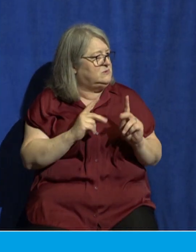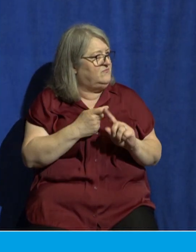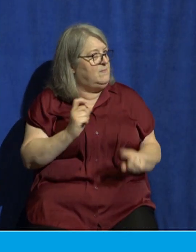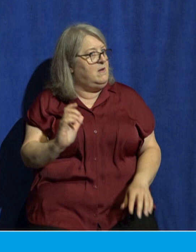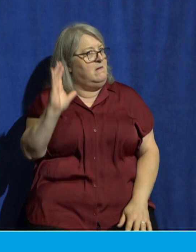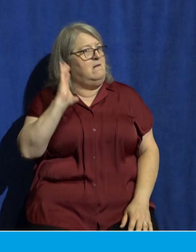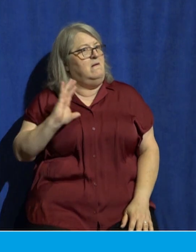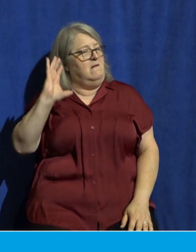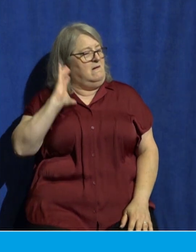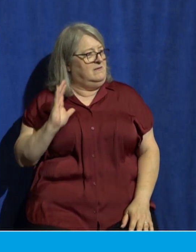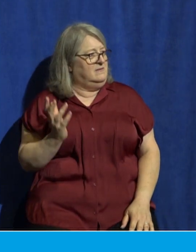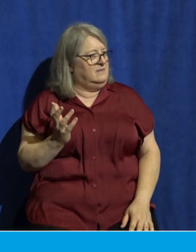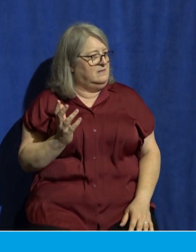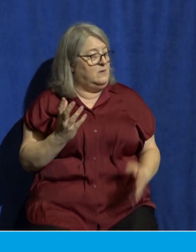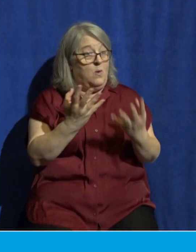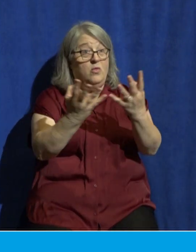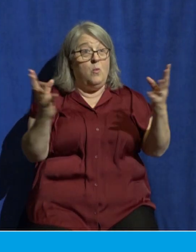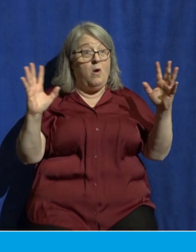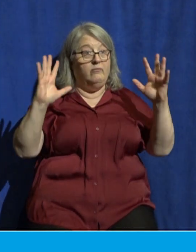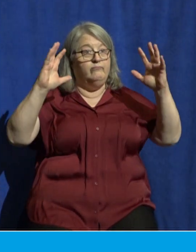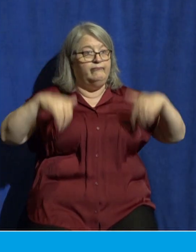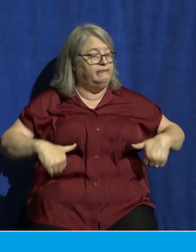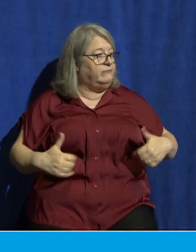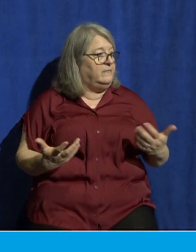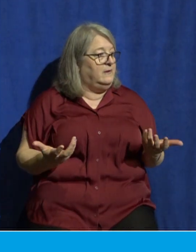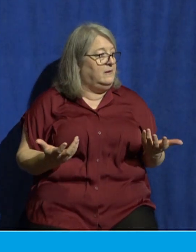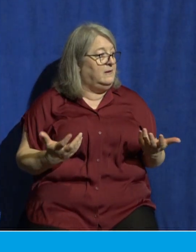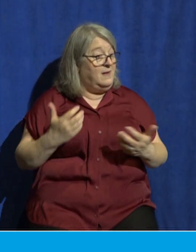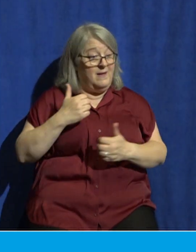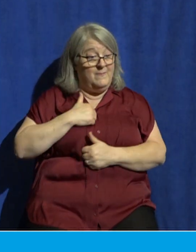The walls are gone. Your military defenses, done.